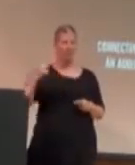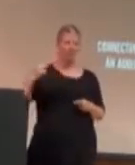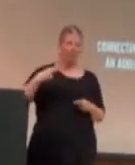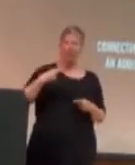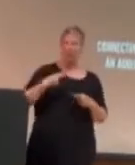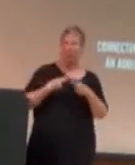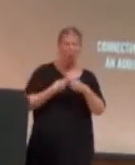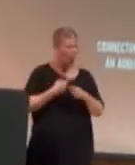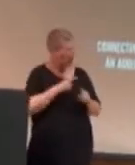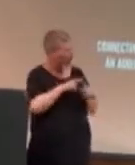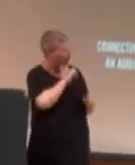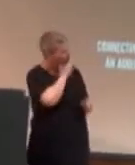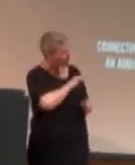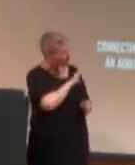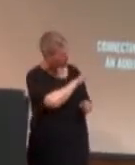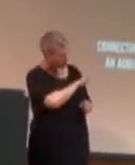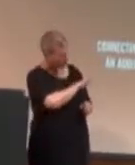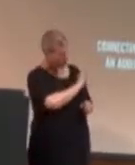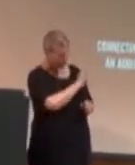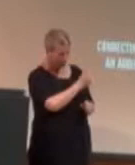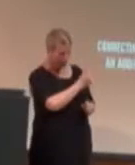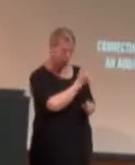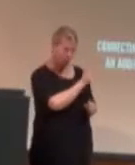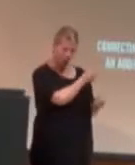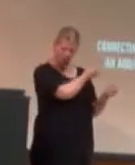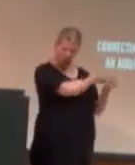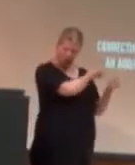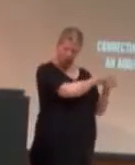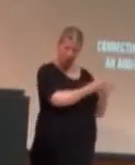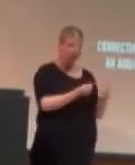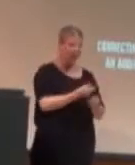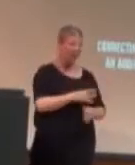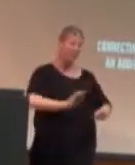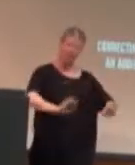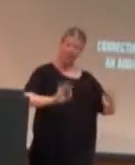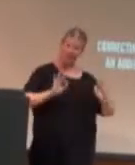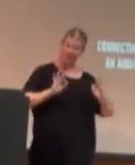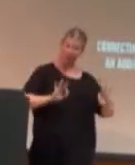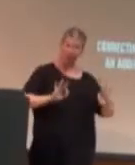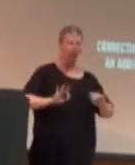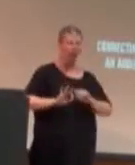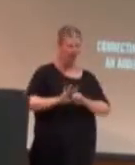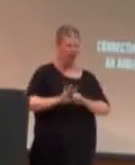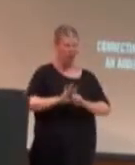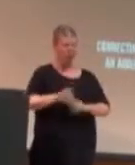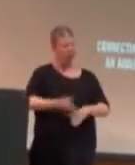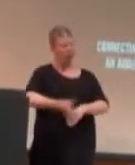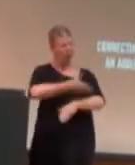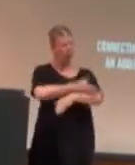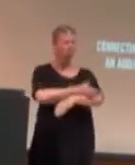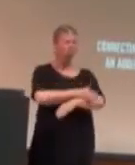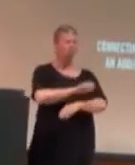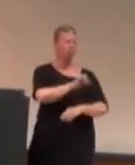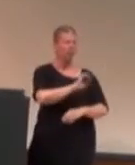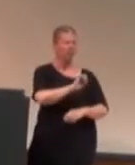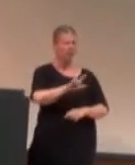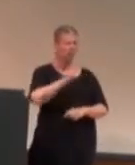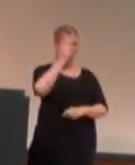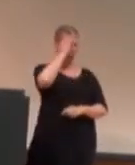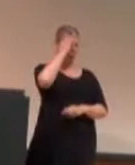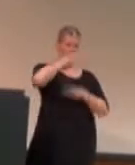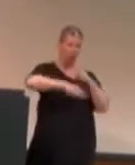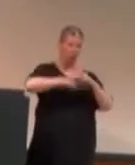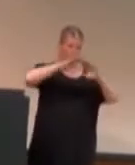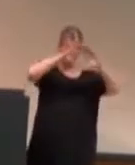Um, okay. So, Everything's A-OK has greatly contributed to asexual awareness and education around the world.